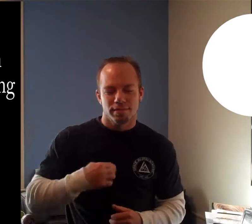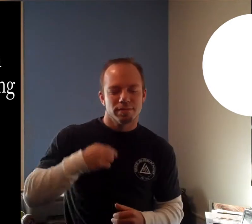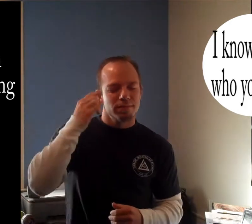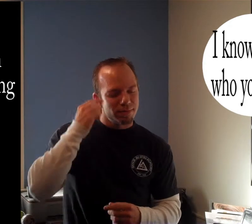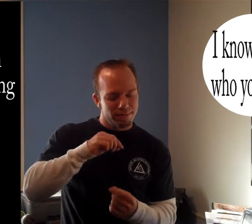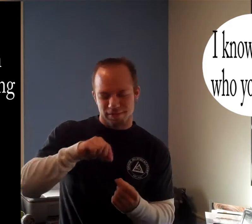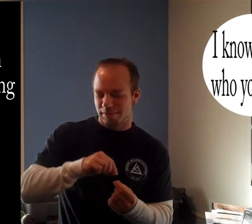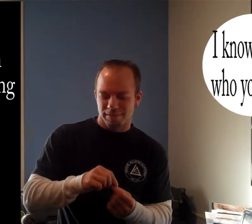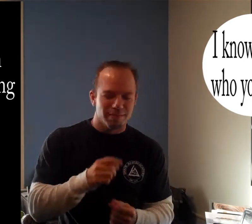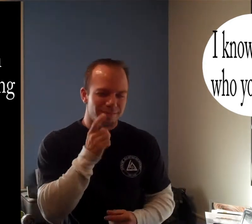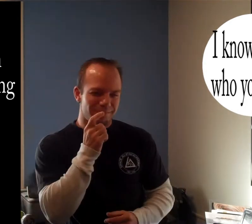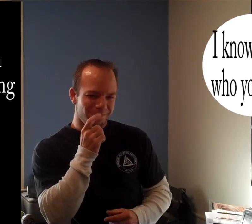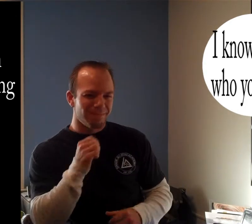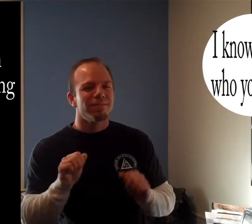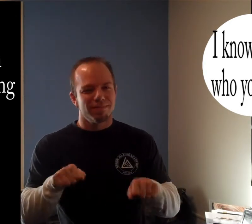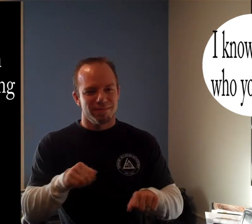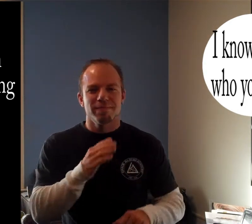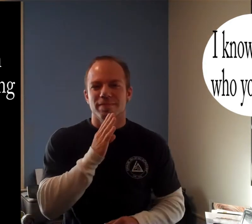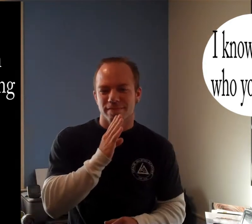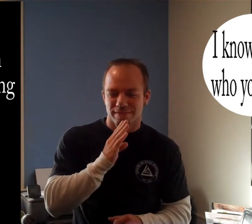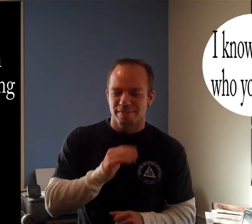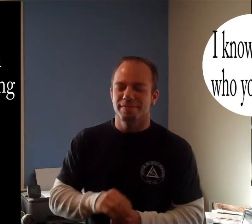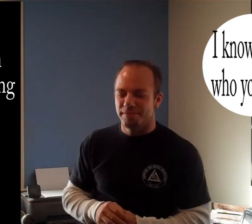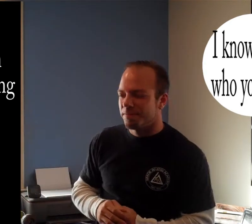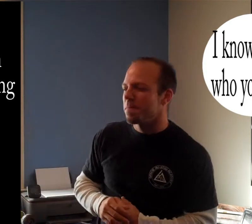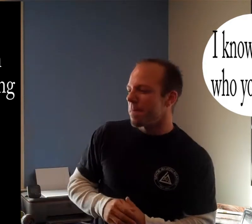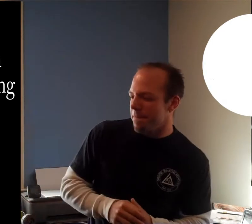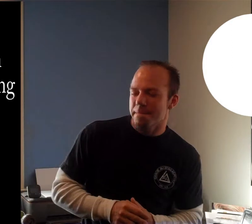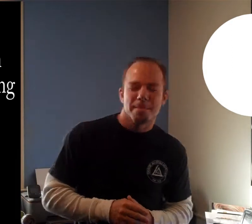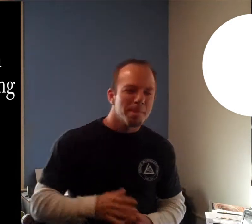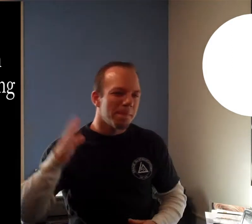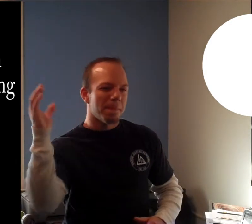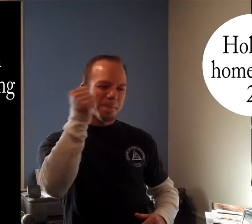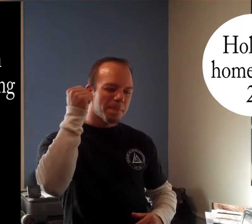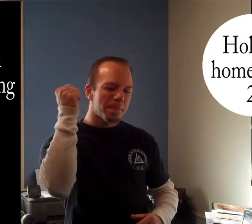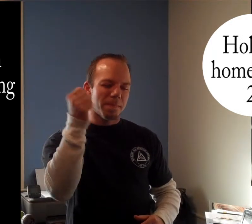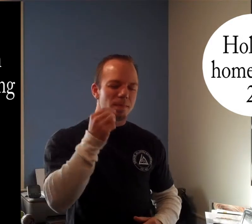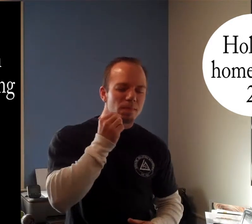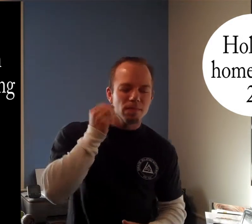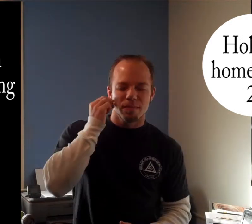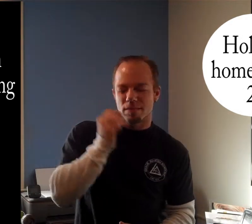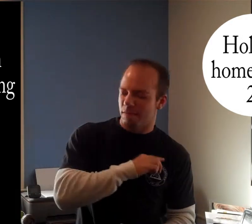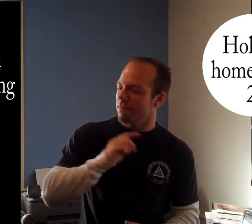I know exactly who you could be. So just hold on. We're going home.